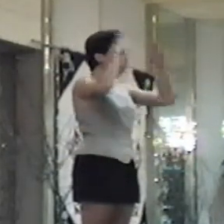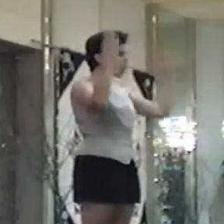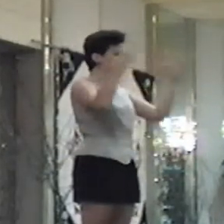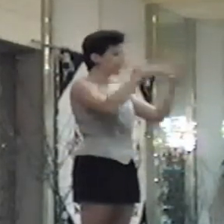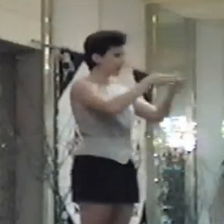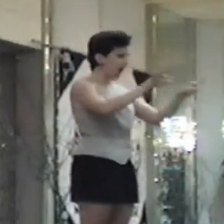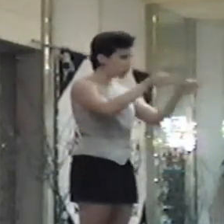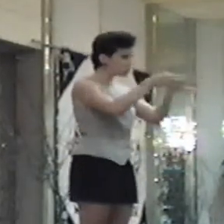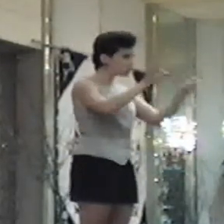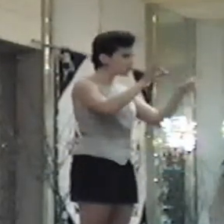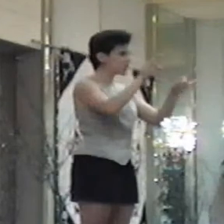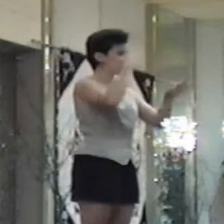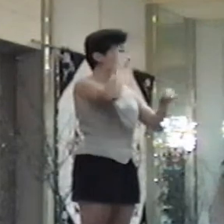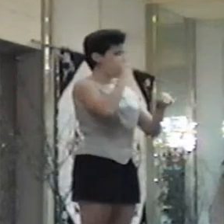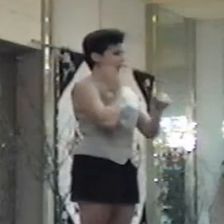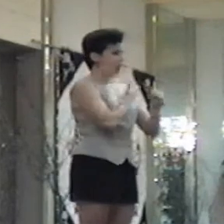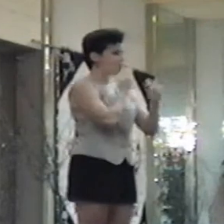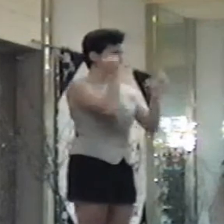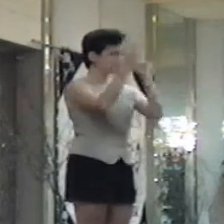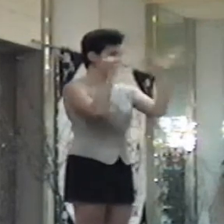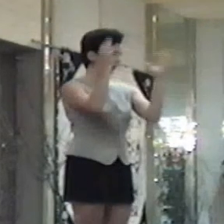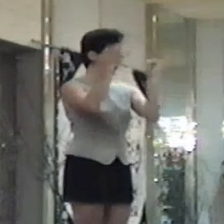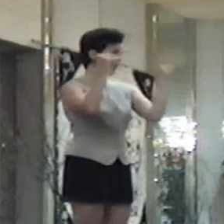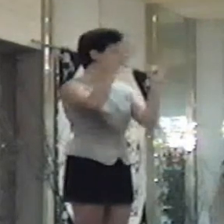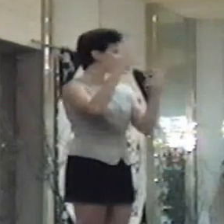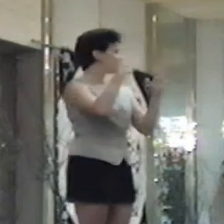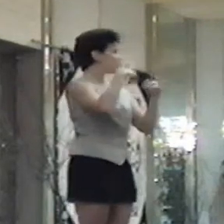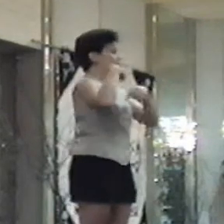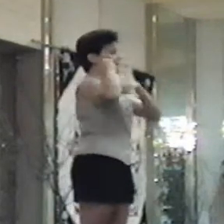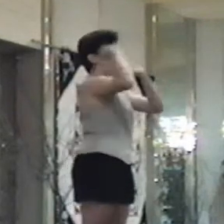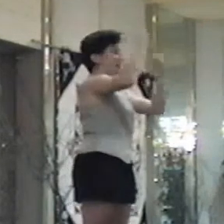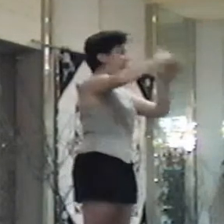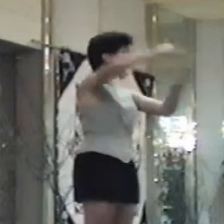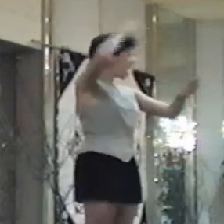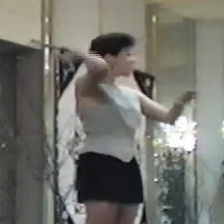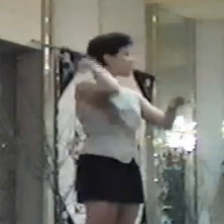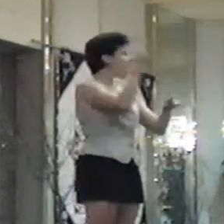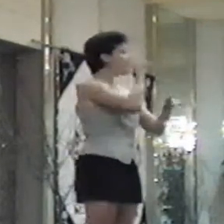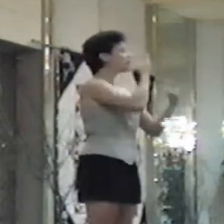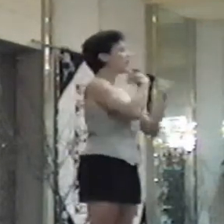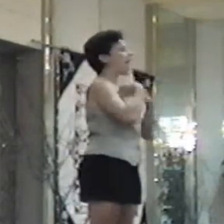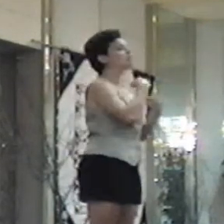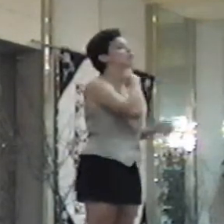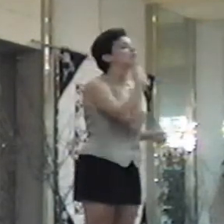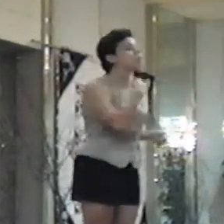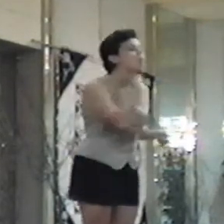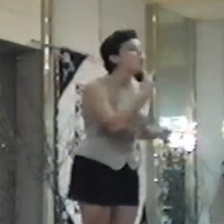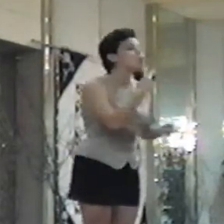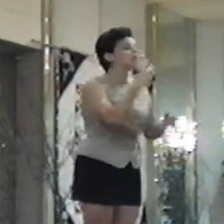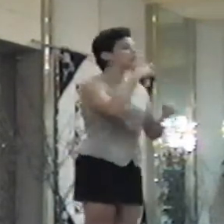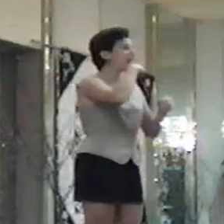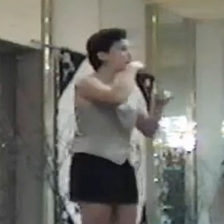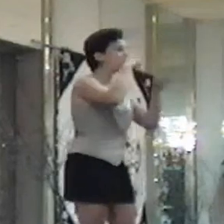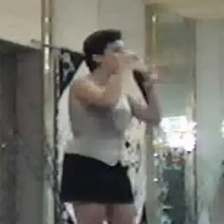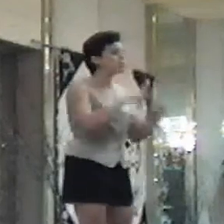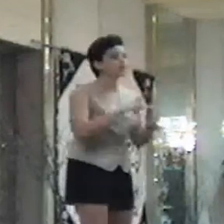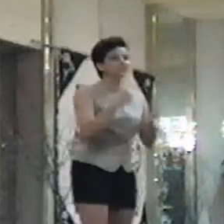Just the opening captions for our signs. Now, in the past, they always had voice actors,